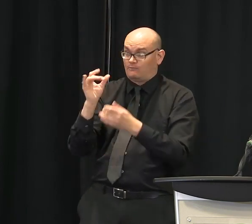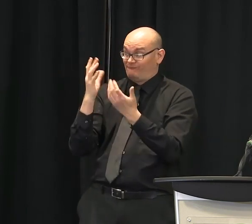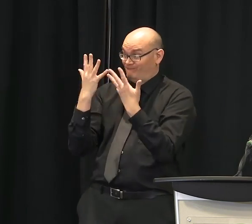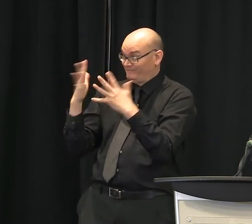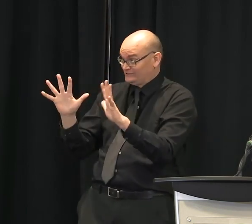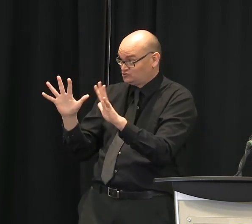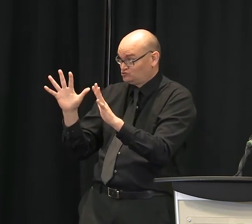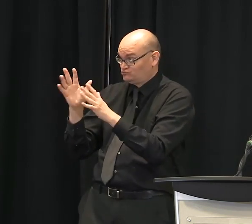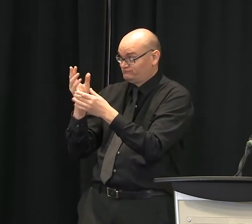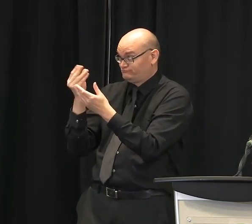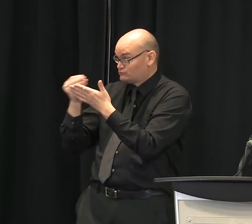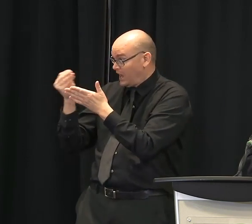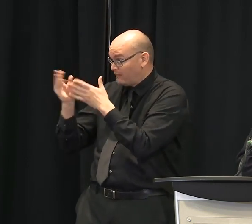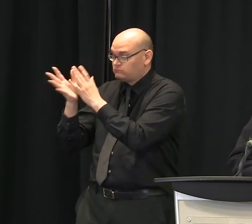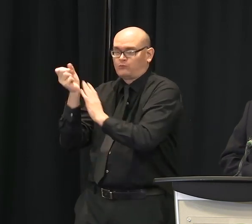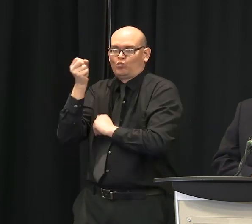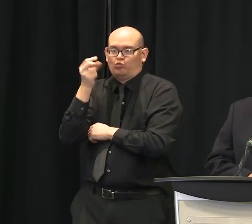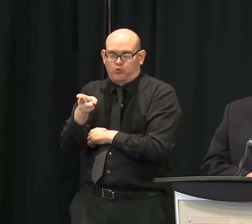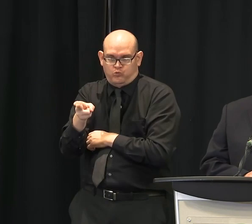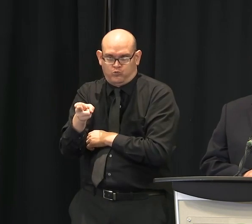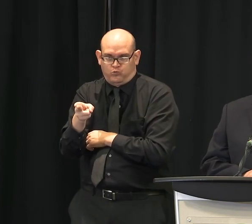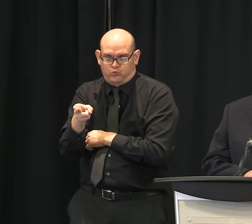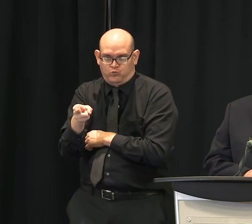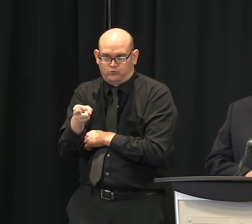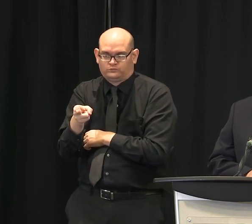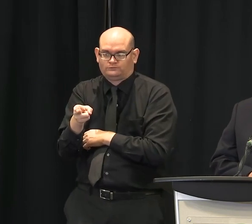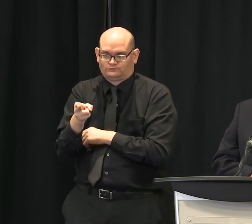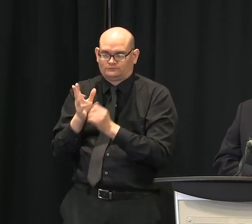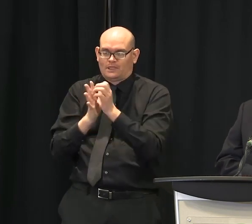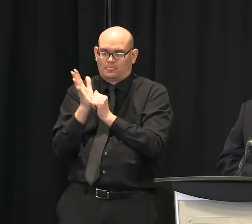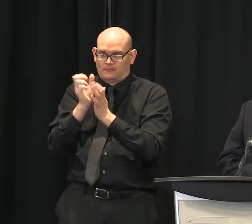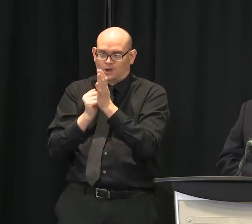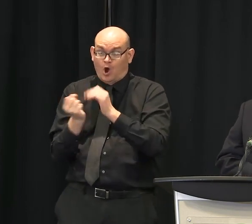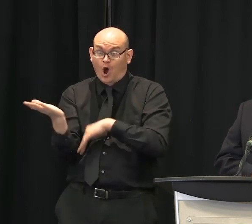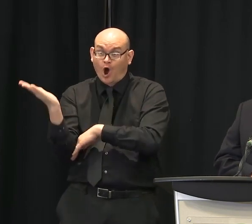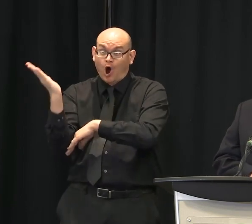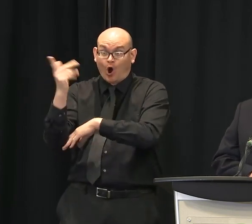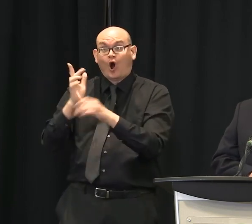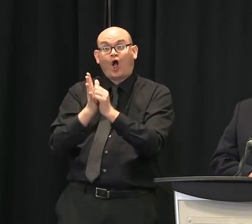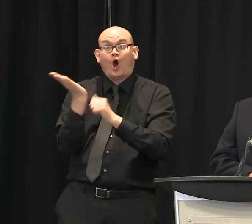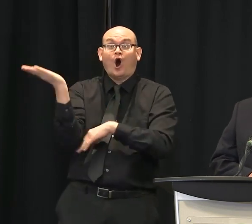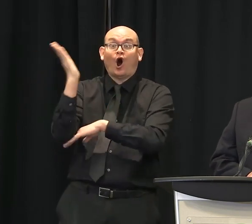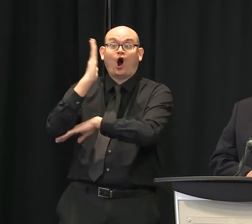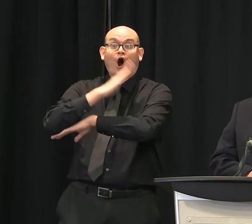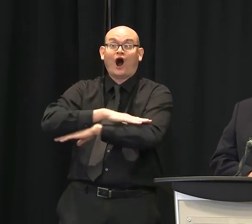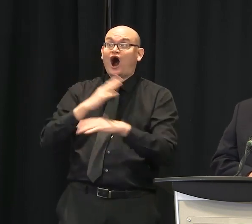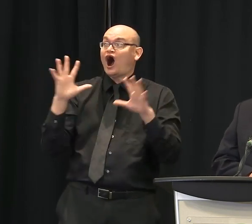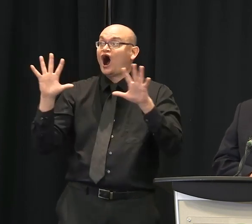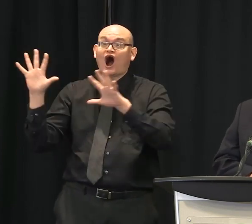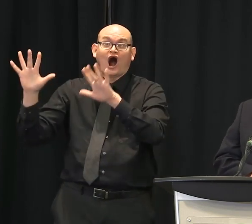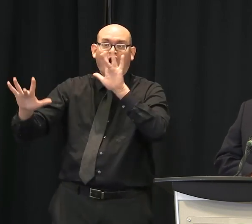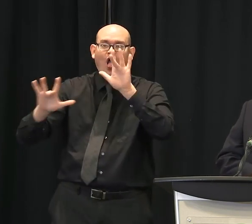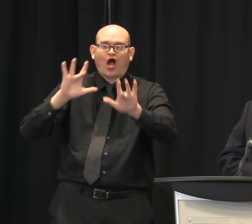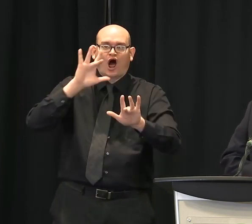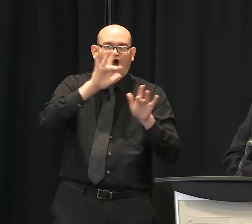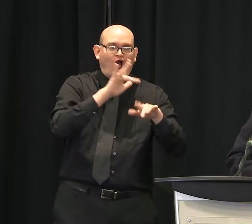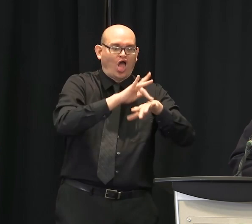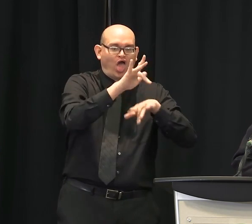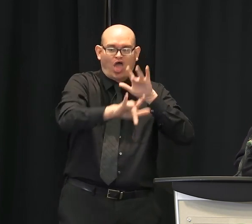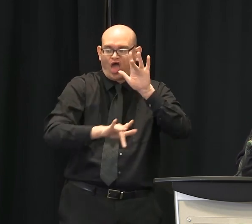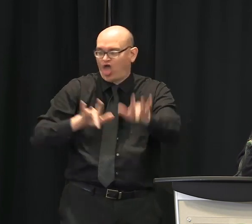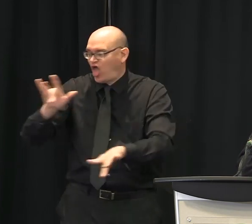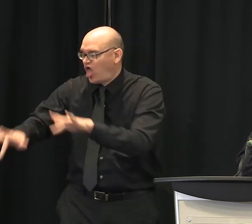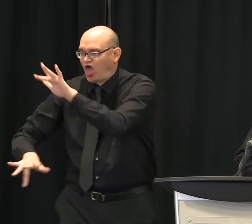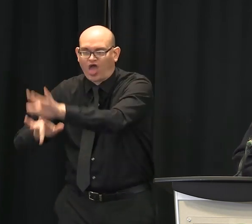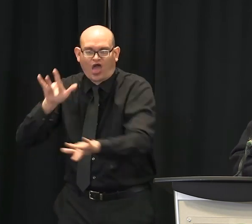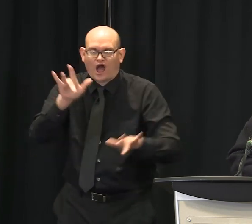be, you know, I would be real, you know, diligent about hand washing. You know, you really can't wash gloves, but you can wash